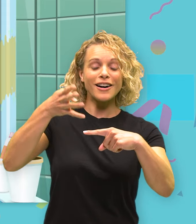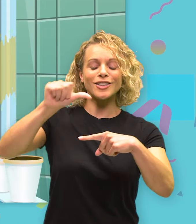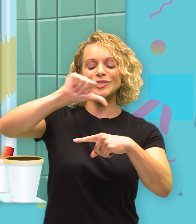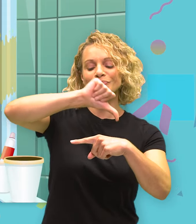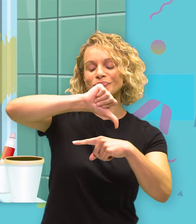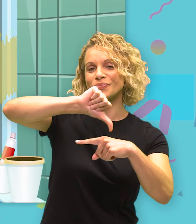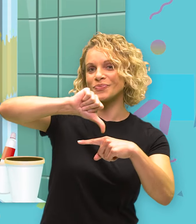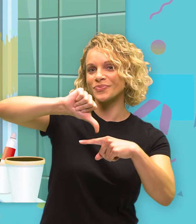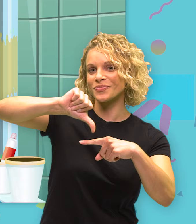your toothpaste.